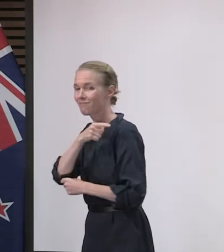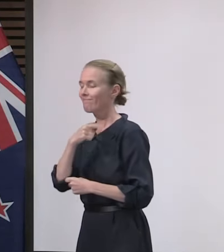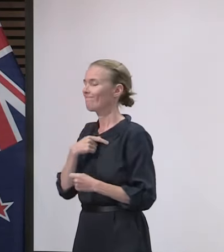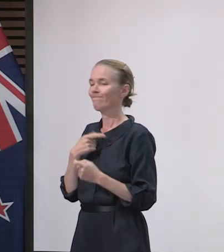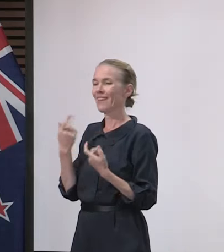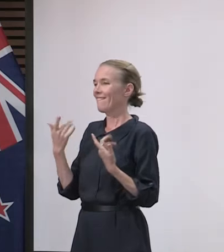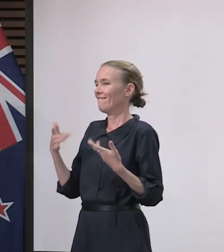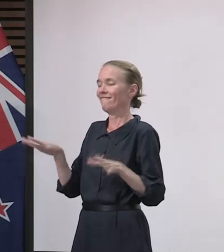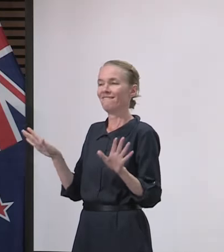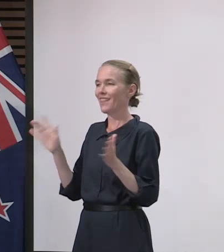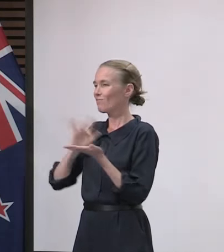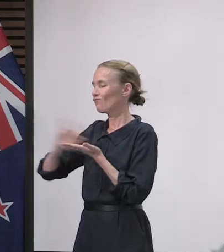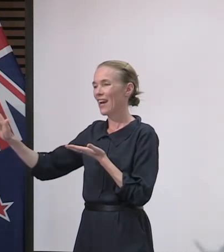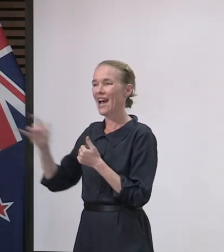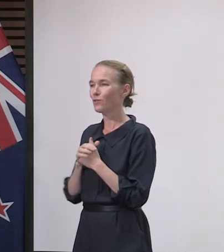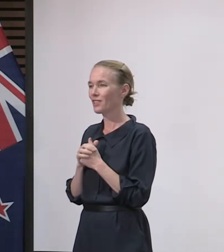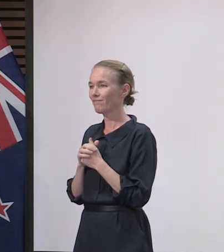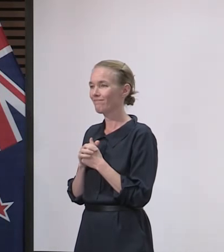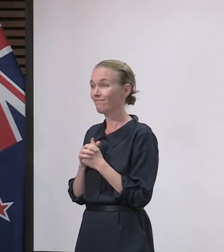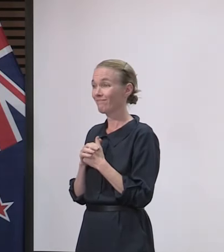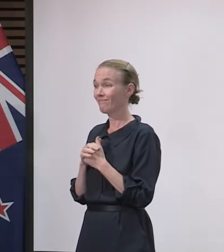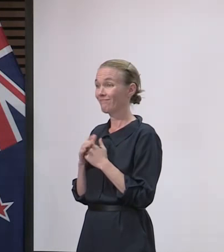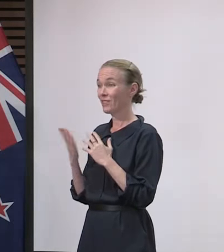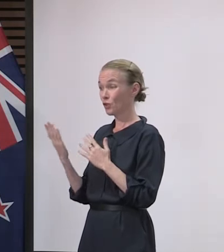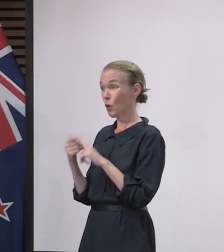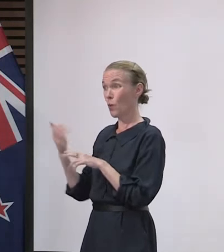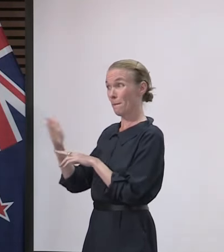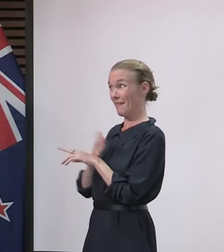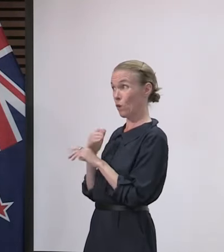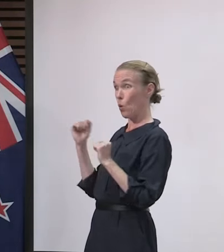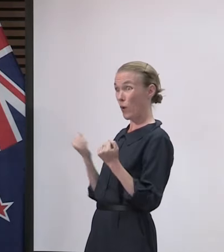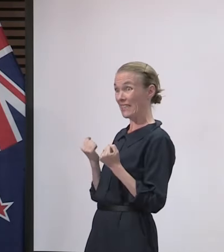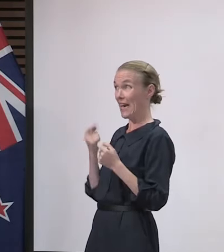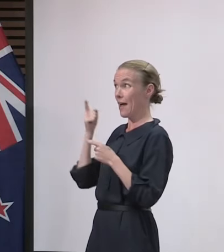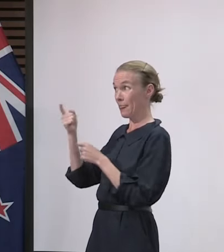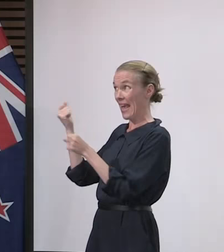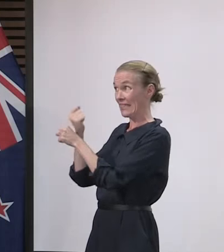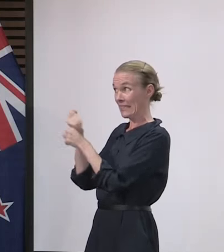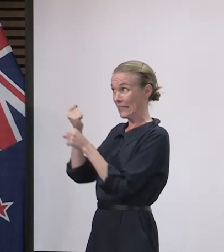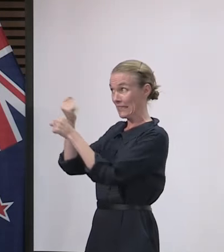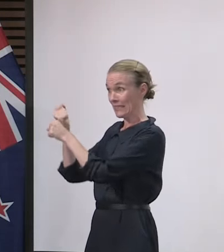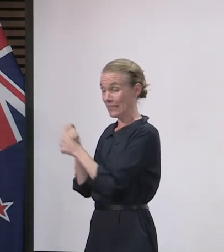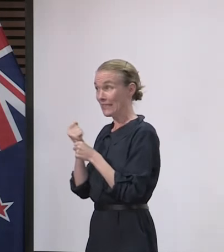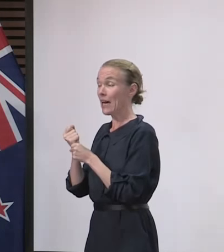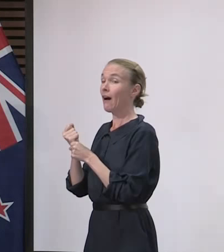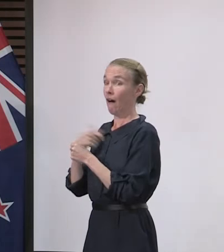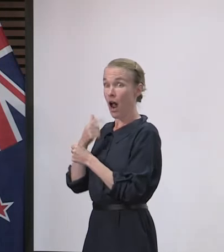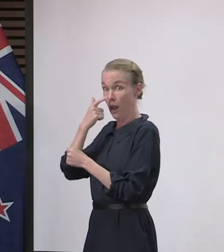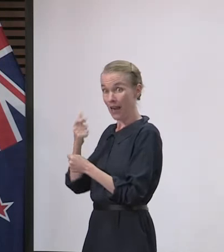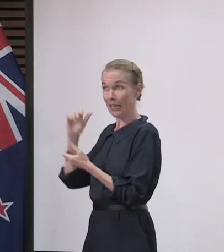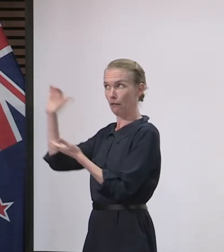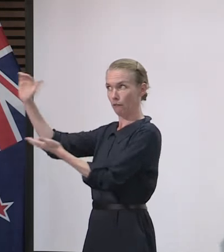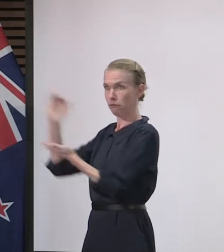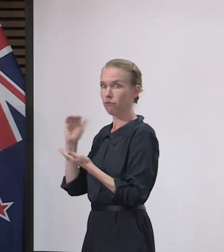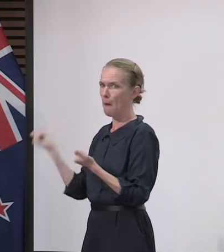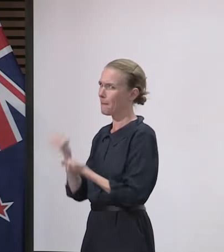manufactured to order at the start of the season. So we were very fortunate to get those extra three to four hundred thousand doses we did get ahead of